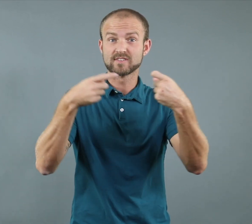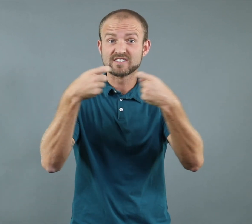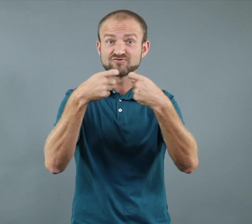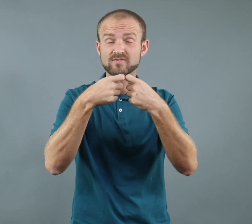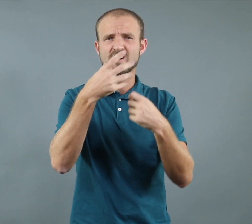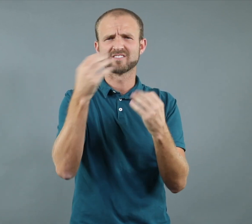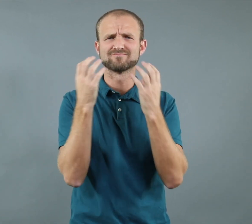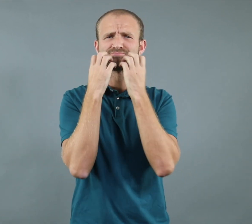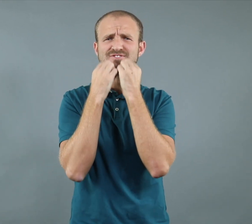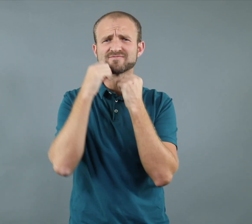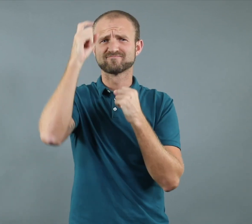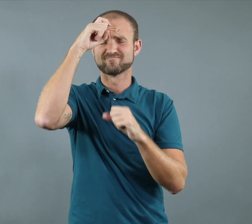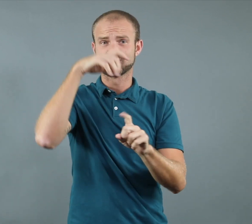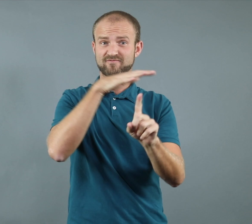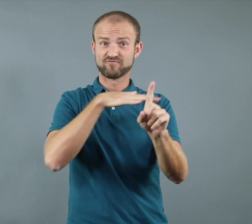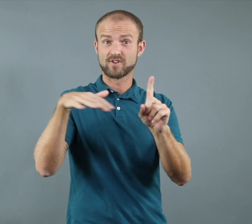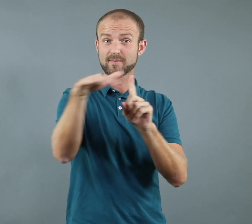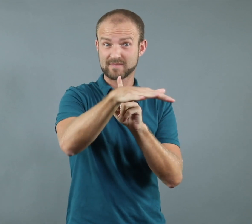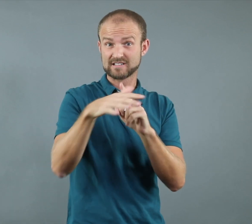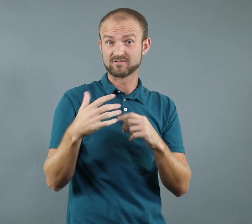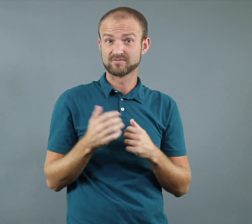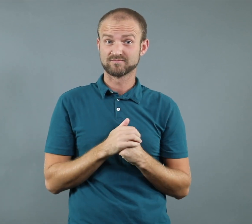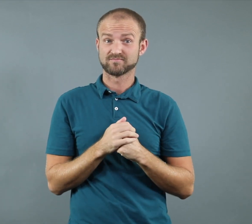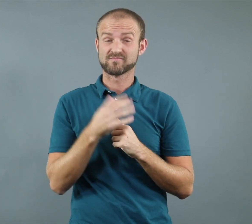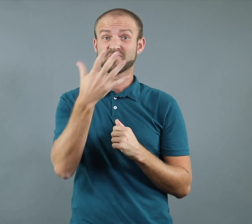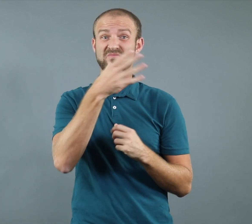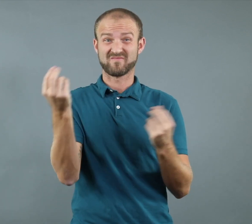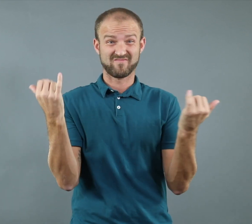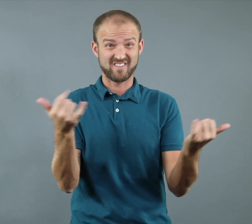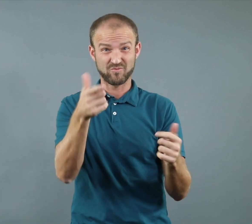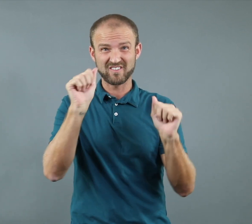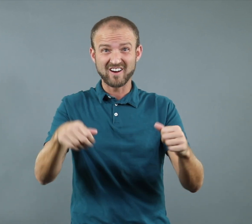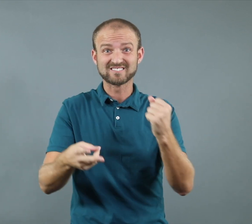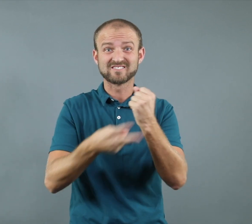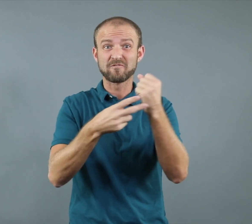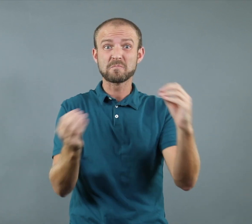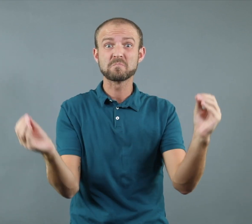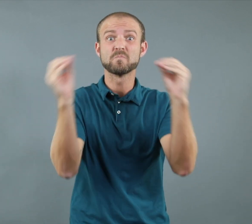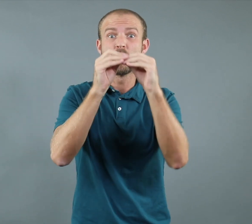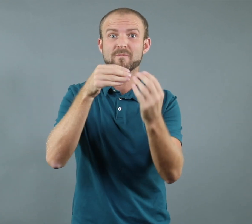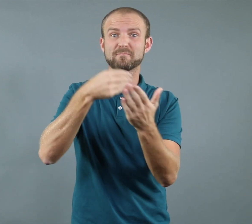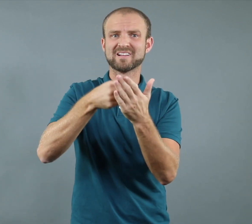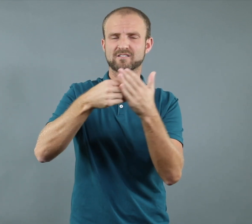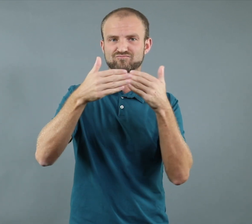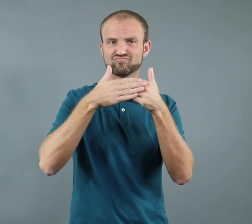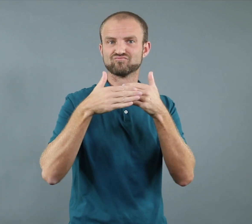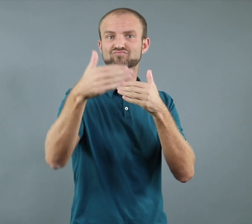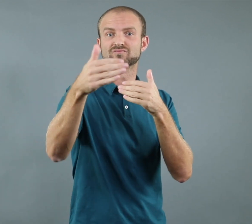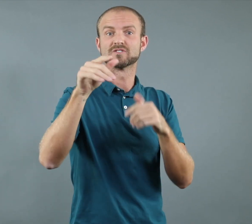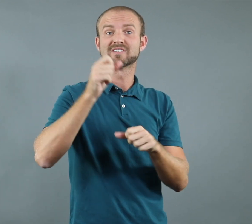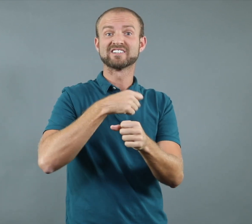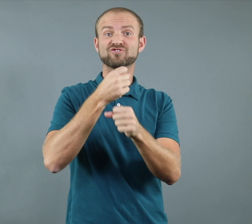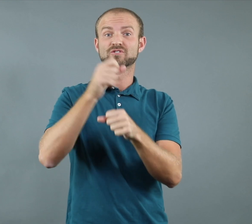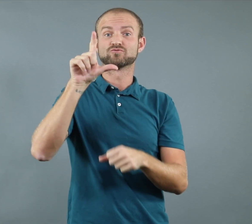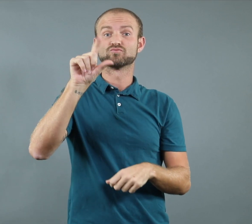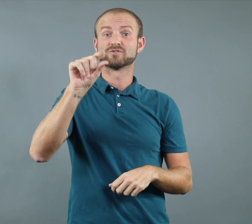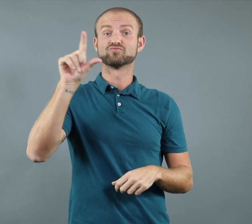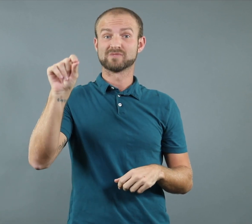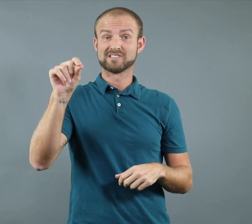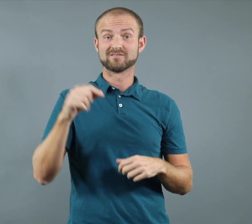electricity, conserving the environment, and being able to potentially save some money throughout the year of 2020. We